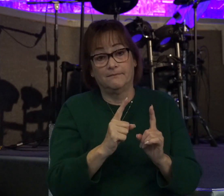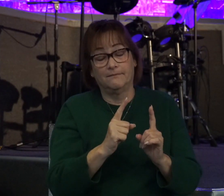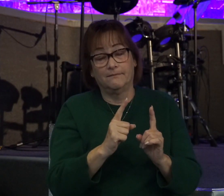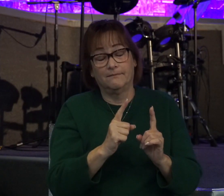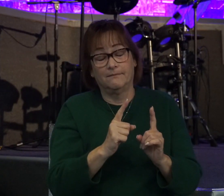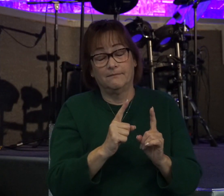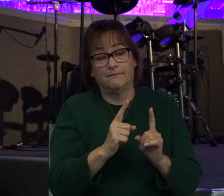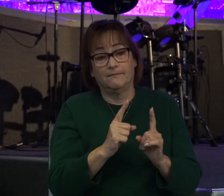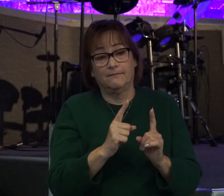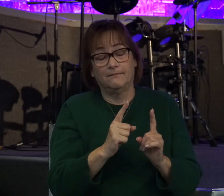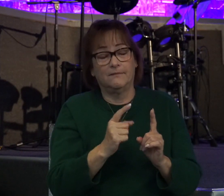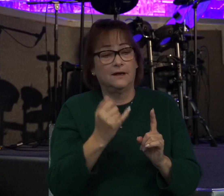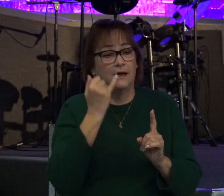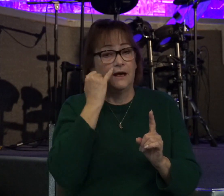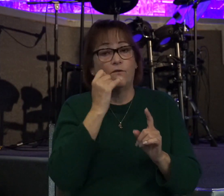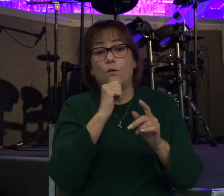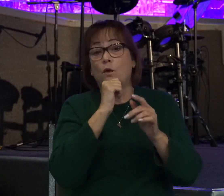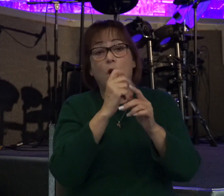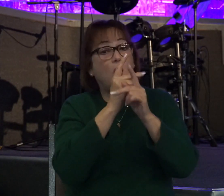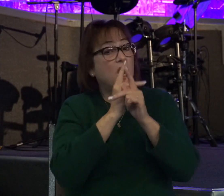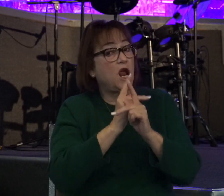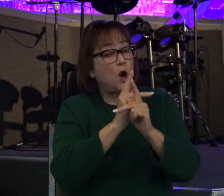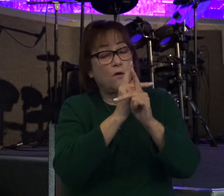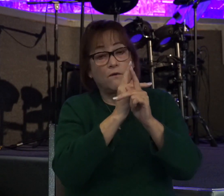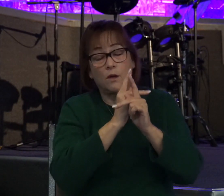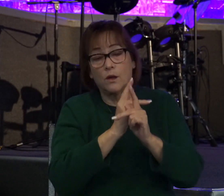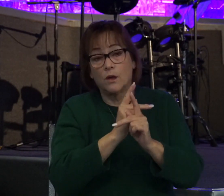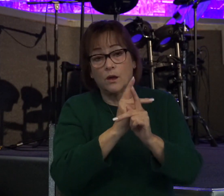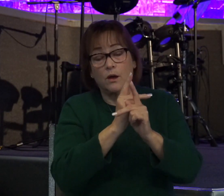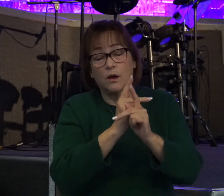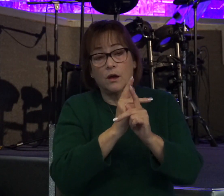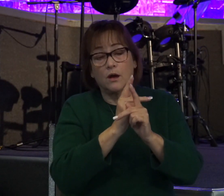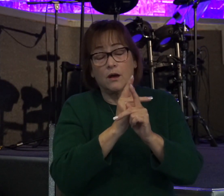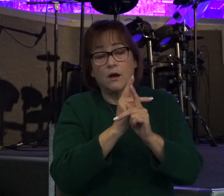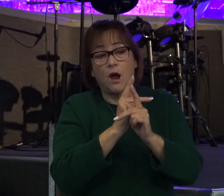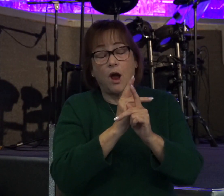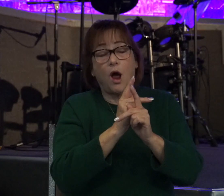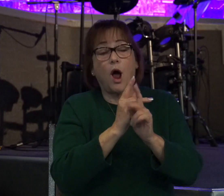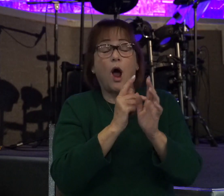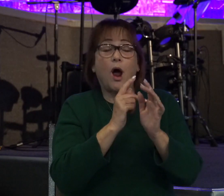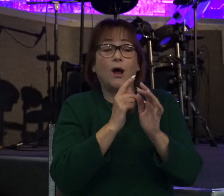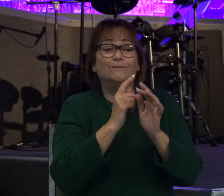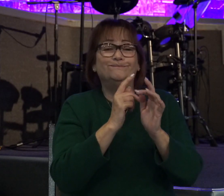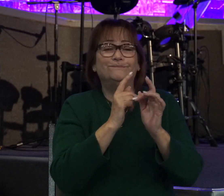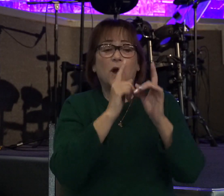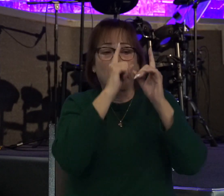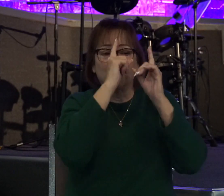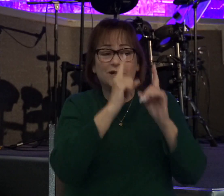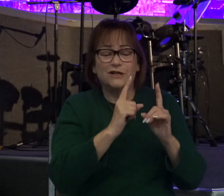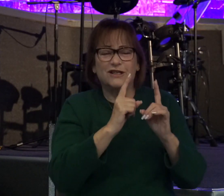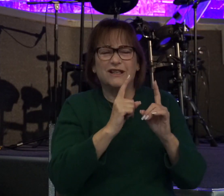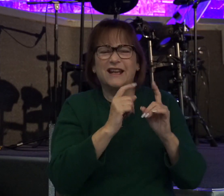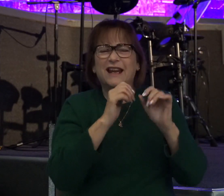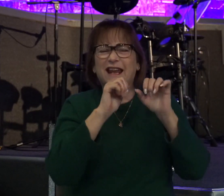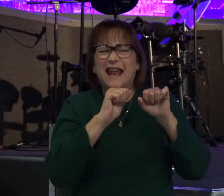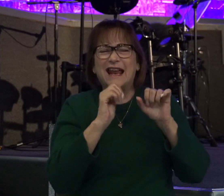And if we're not careful, we can make a choice that seems like the right thing to do in the moment,